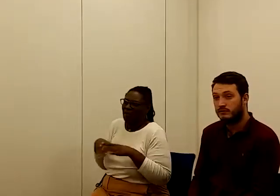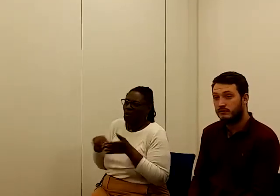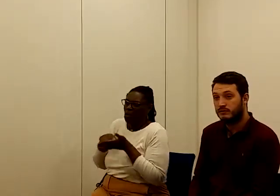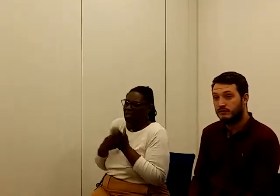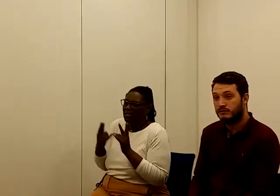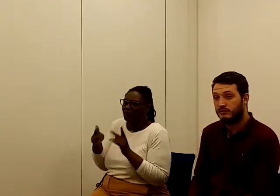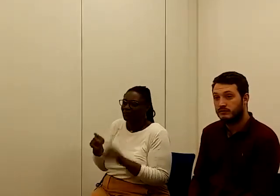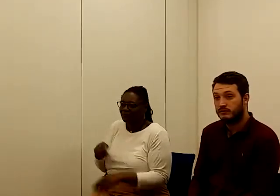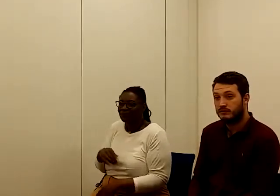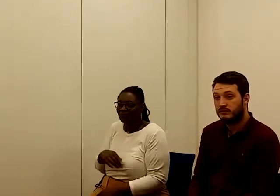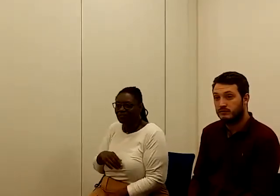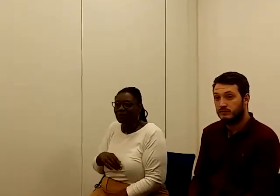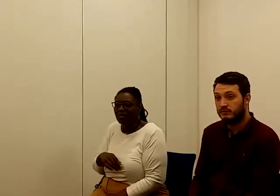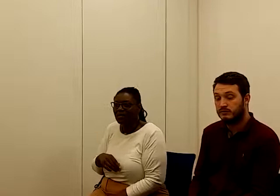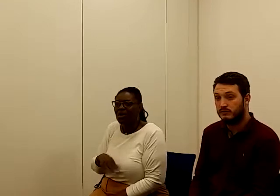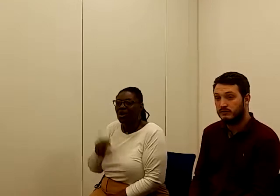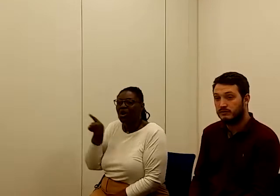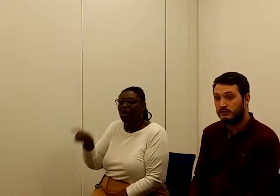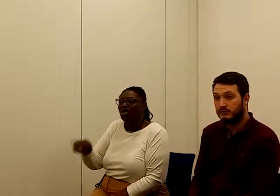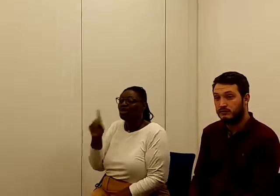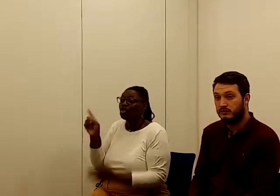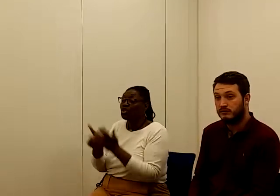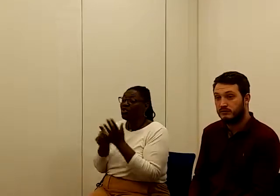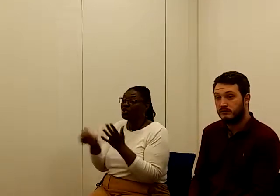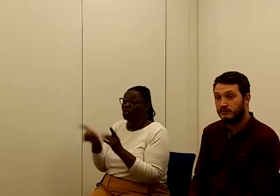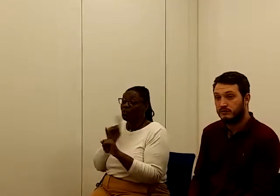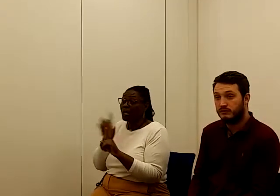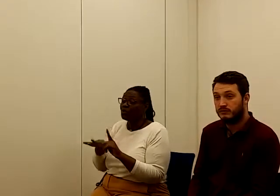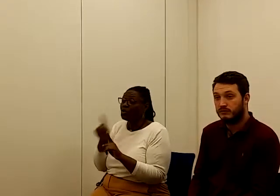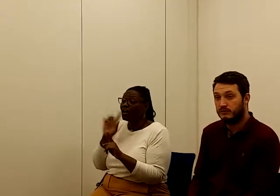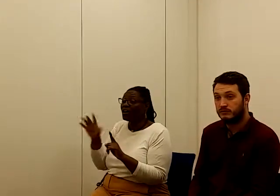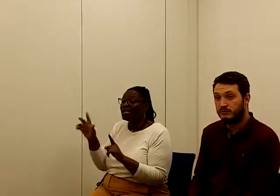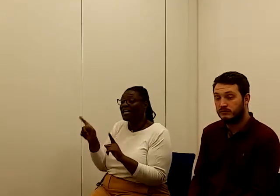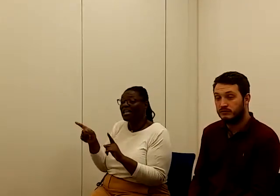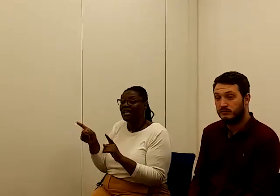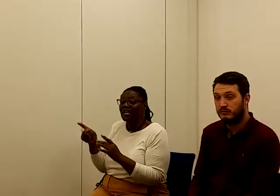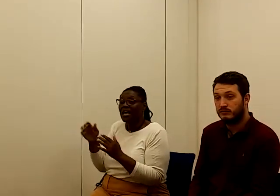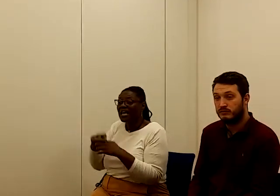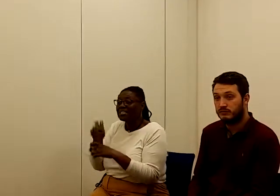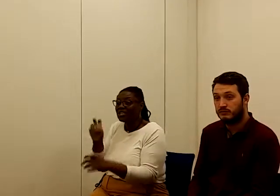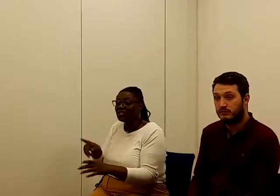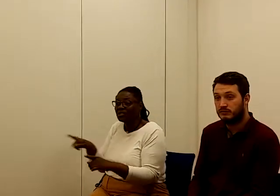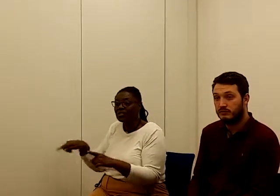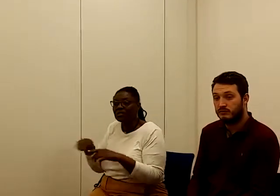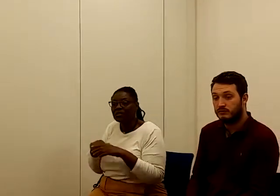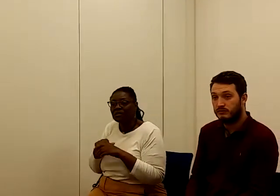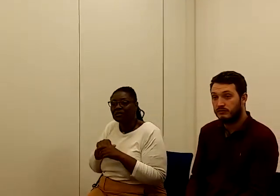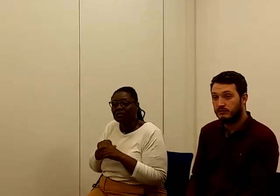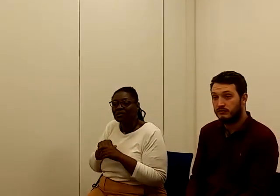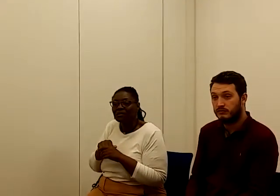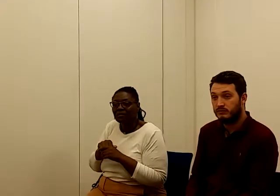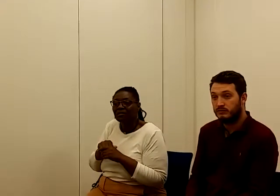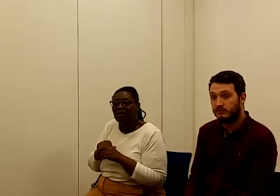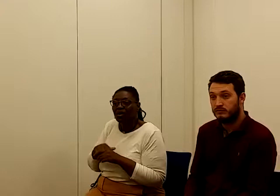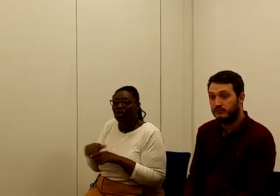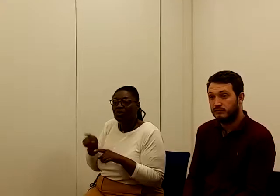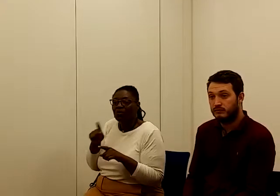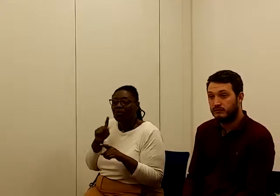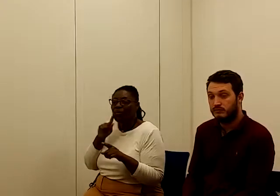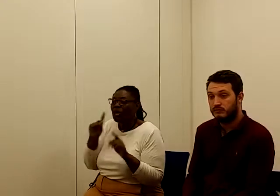I think with universal credit, we have to look if there are any exemptions. I mean, for example, with PIP or ESA, with the face-to-face exams, I